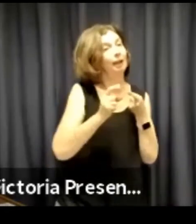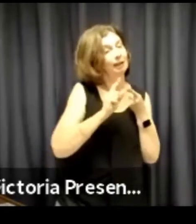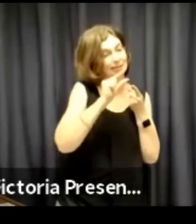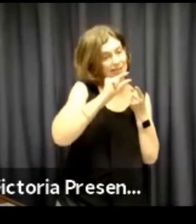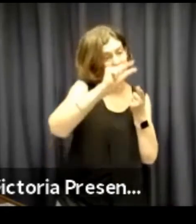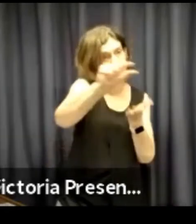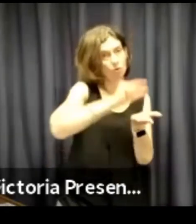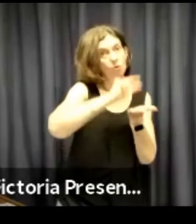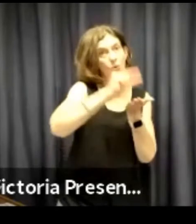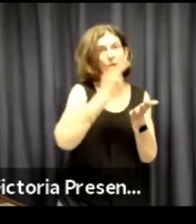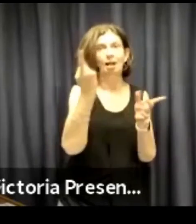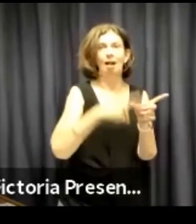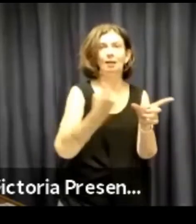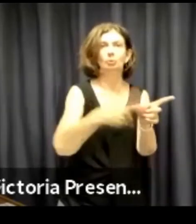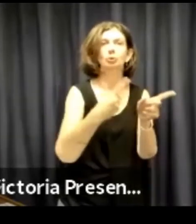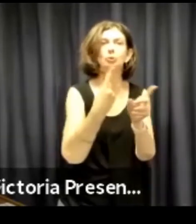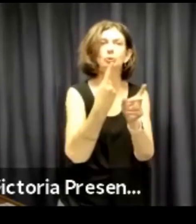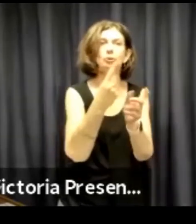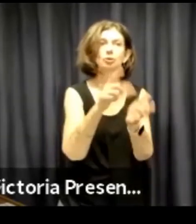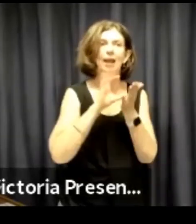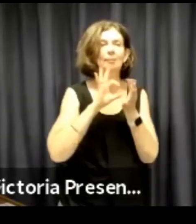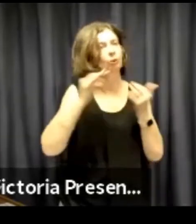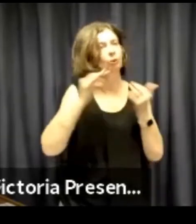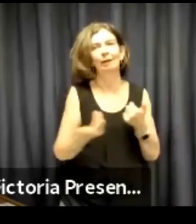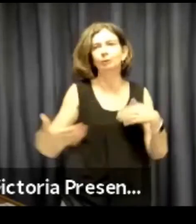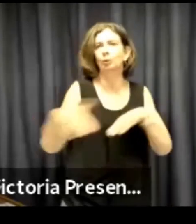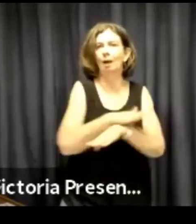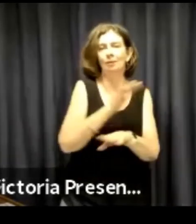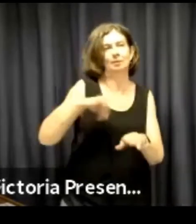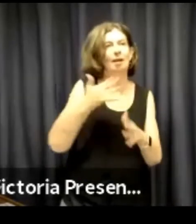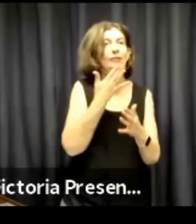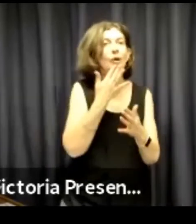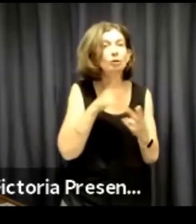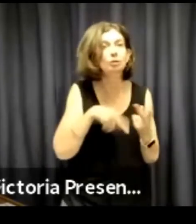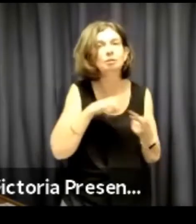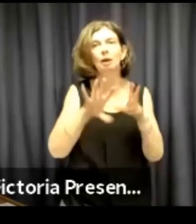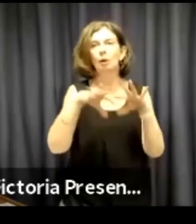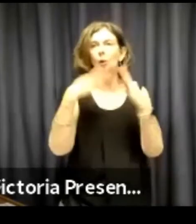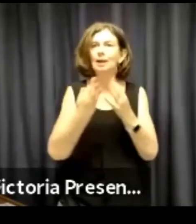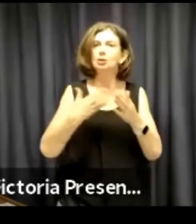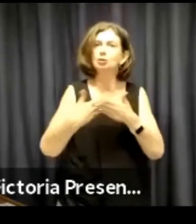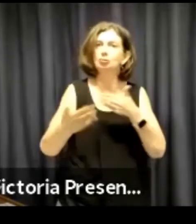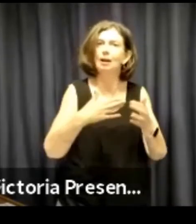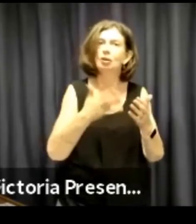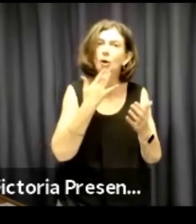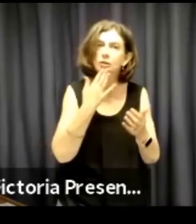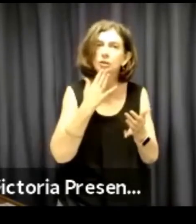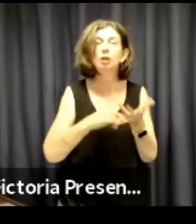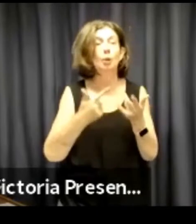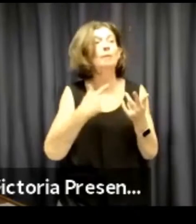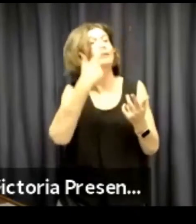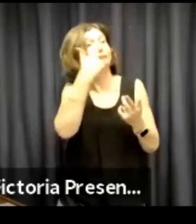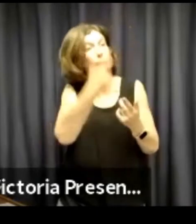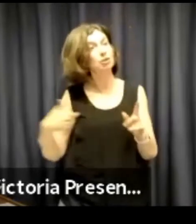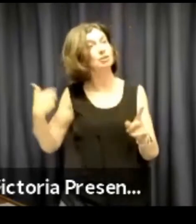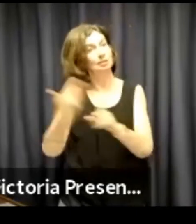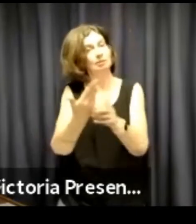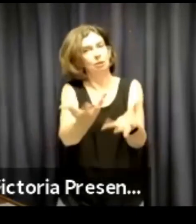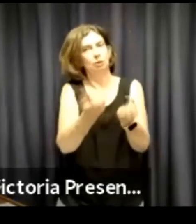the incoming of NDIS, it has changed things. We do get some annual grants, but it's not always enough to help cover our